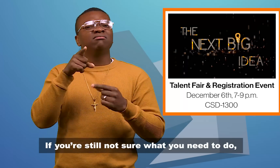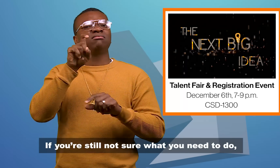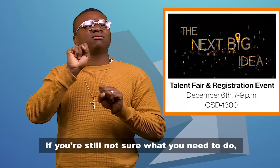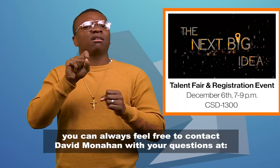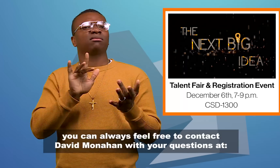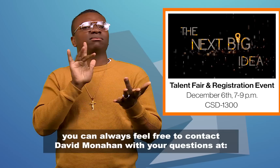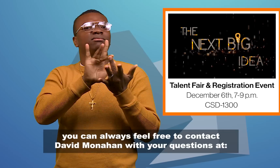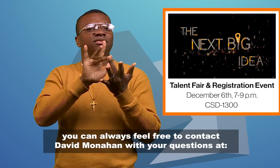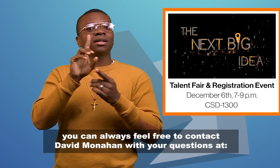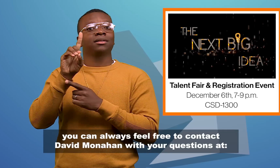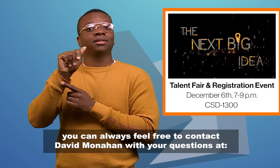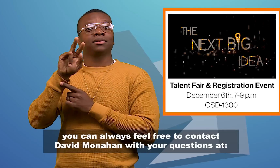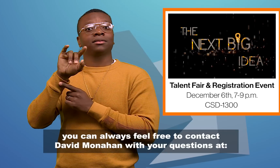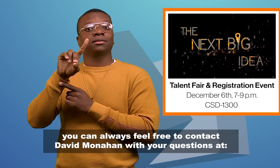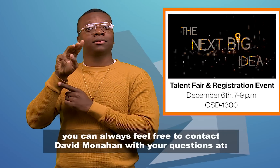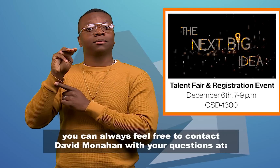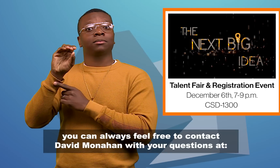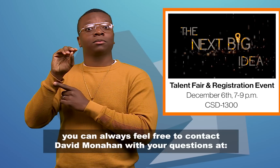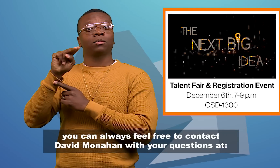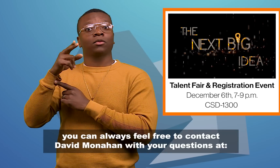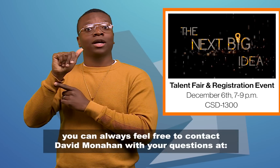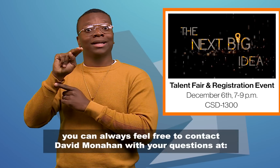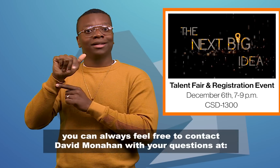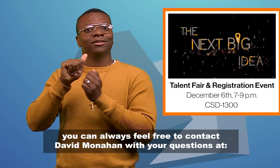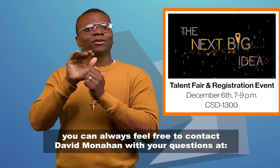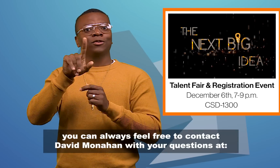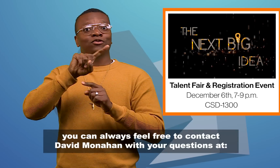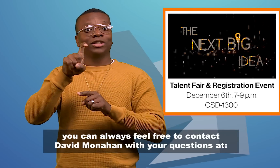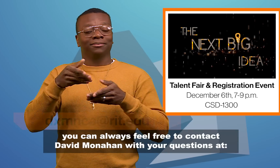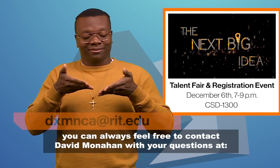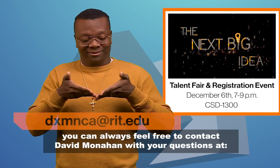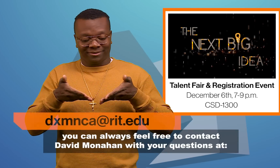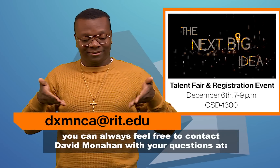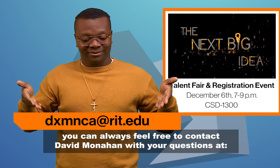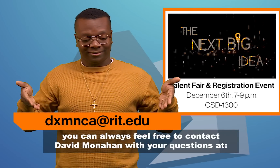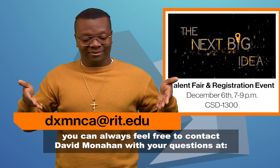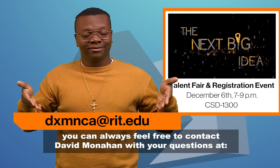to do, you can always feel free to contact David Monahan with your questions at...